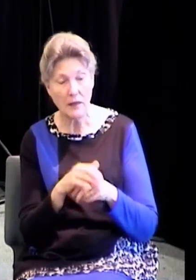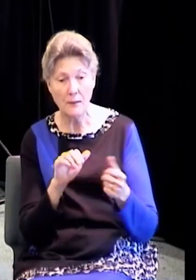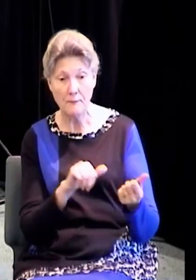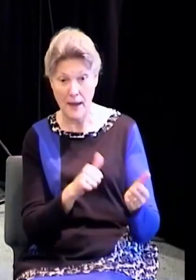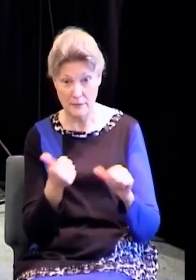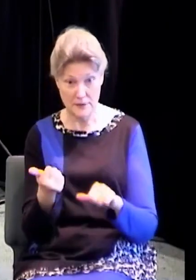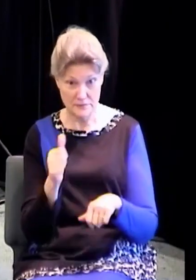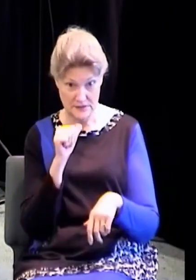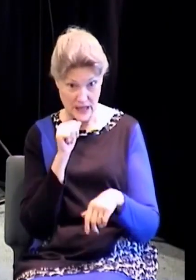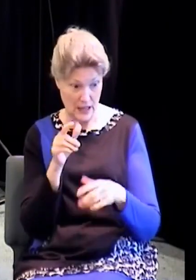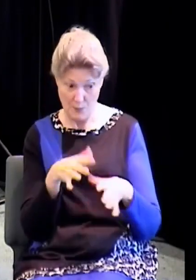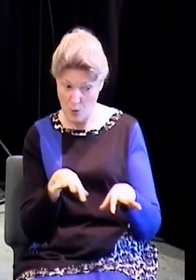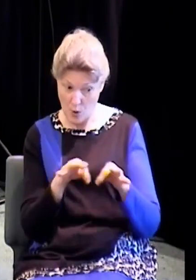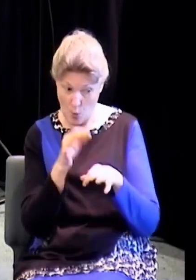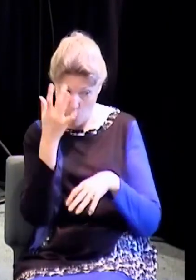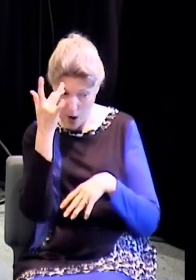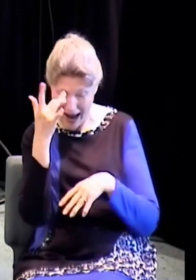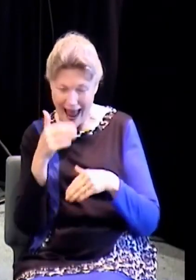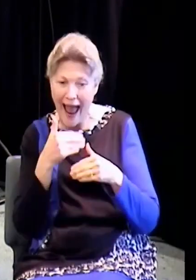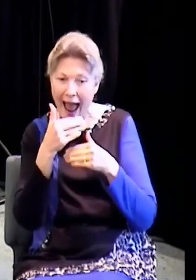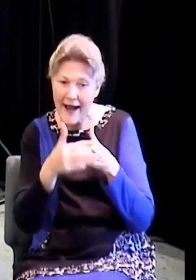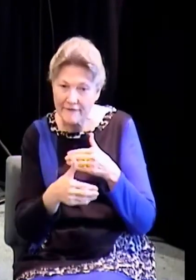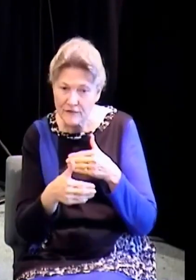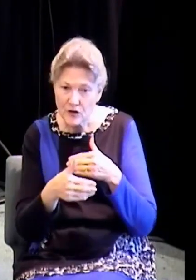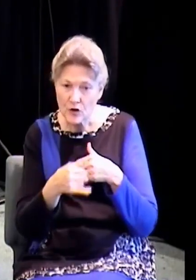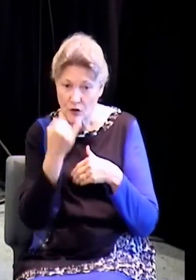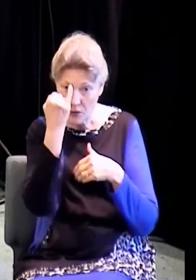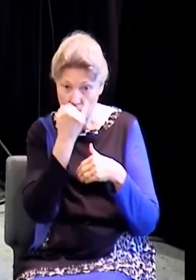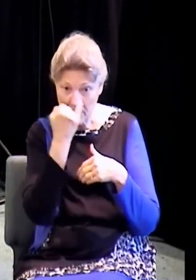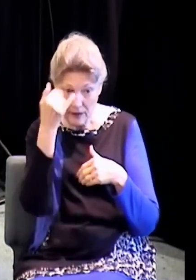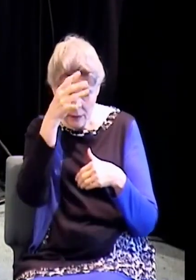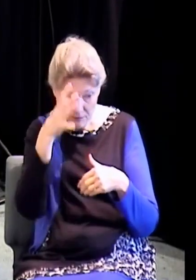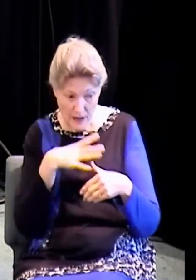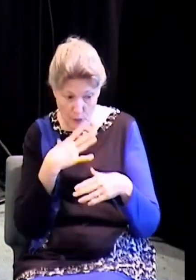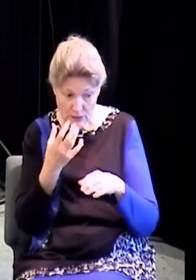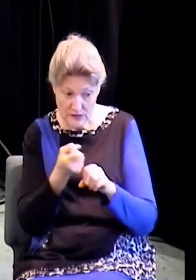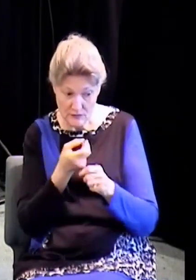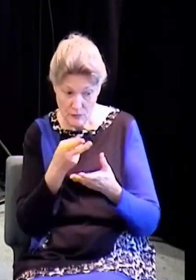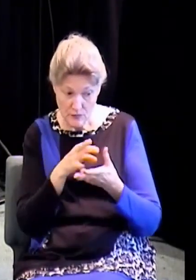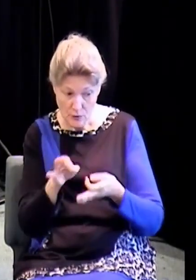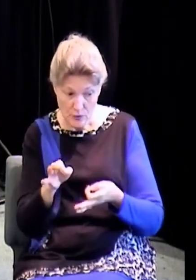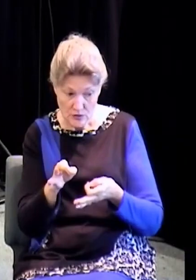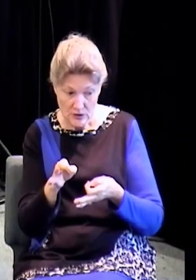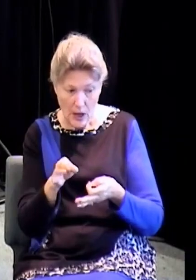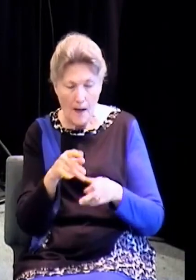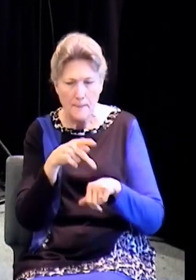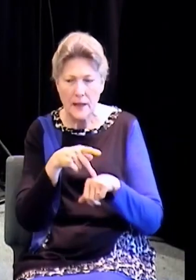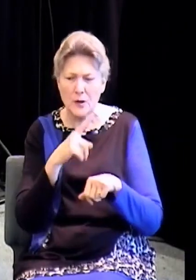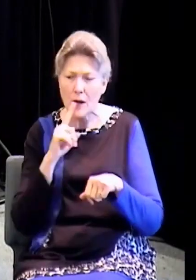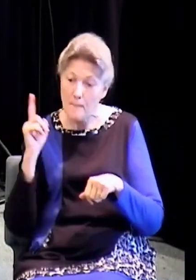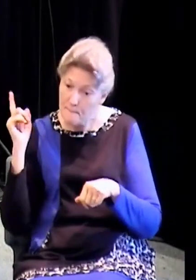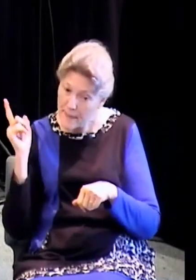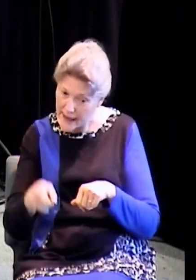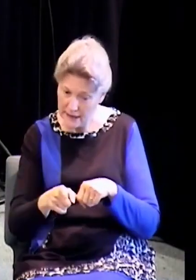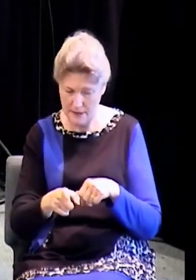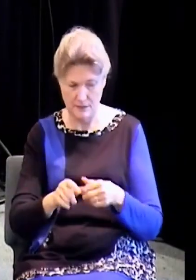important, why after Cornelius got the Holy Ghost, was he commanded to get in the tank? Why did they command him to get baptized